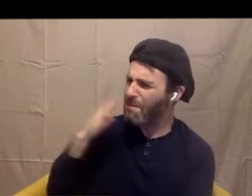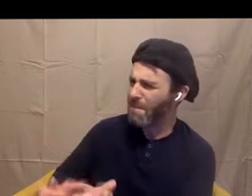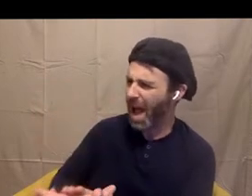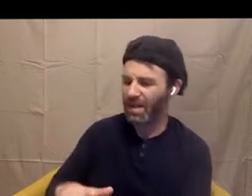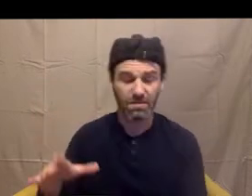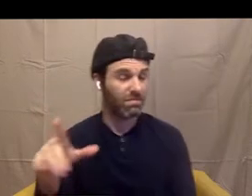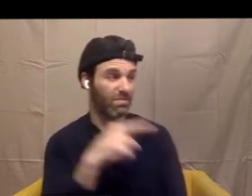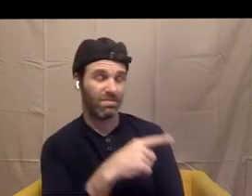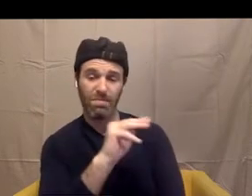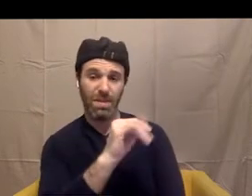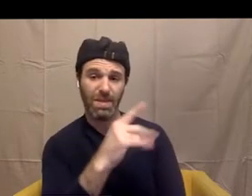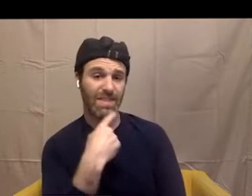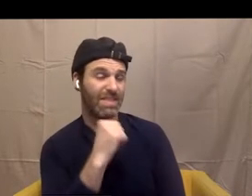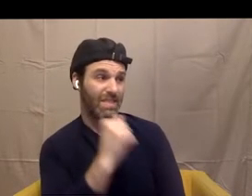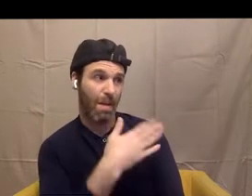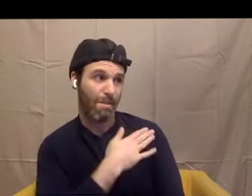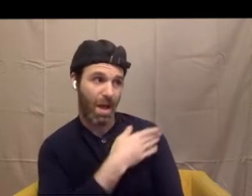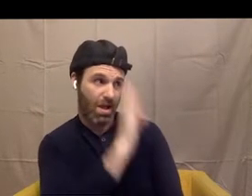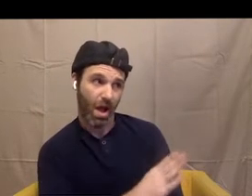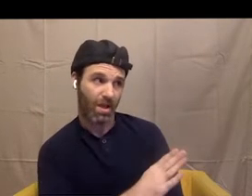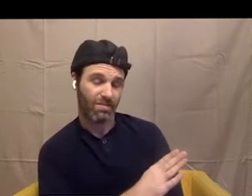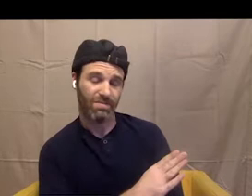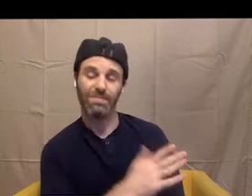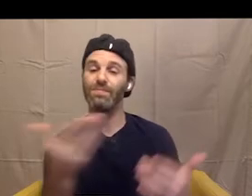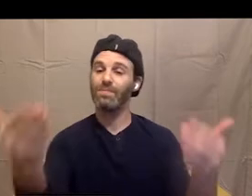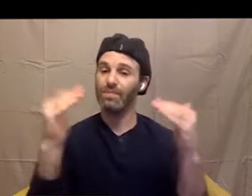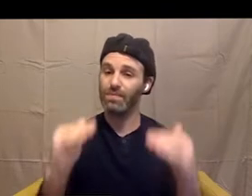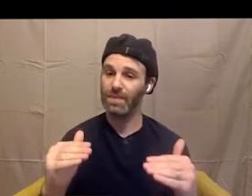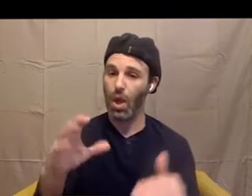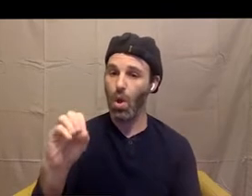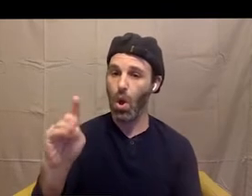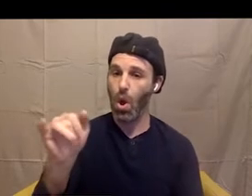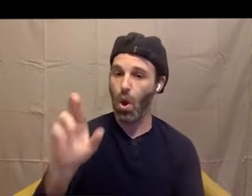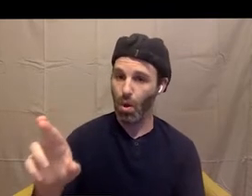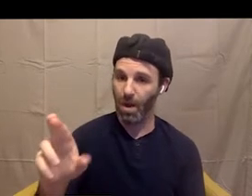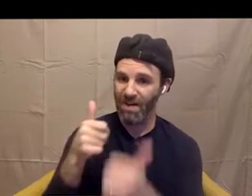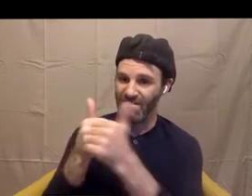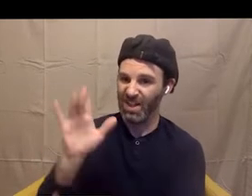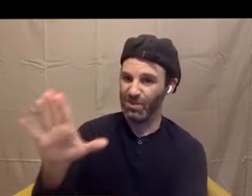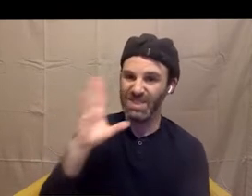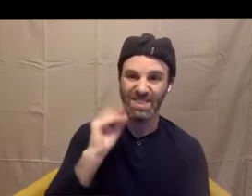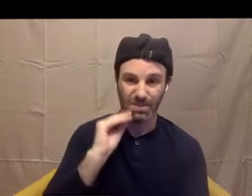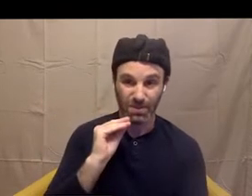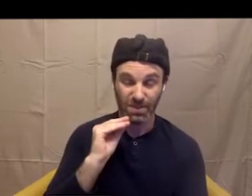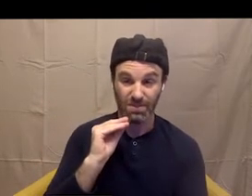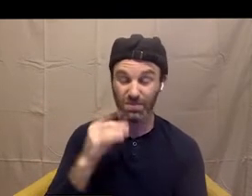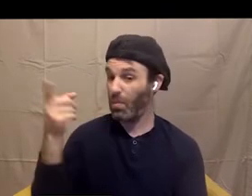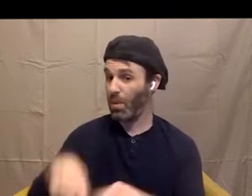Now we're going follow Omar a bit. We can't avoid these people. Sometimes we're related to them and they aren't all that bad. They